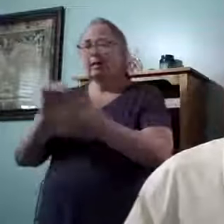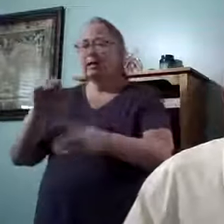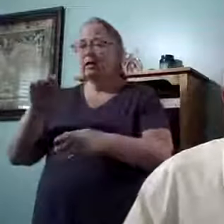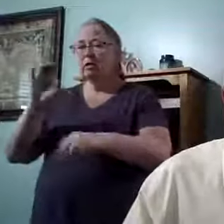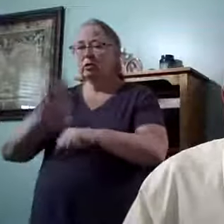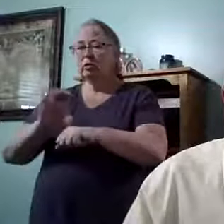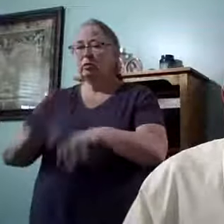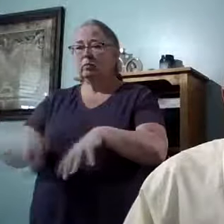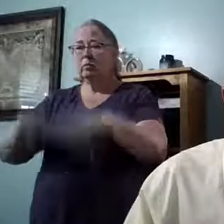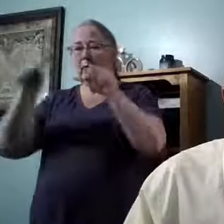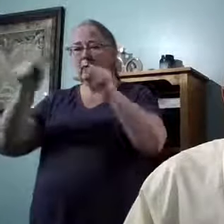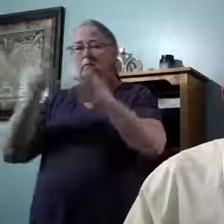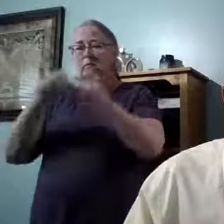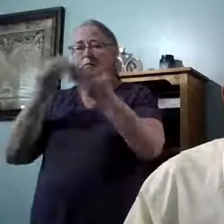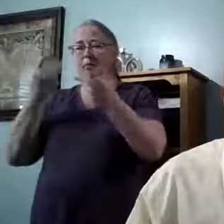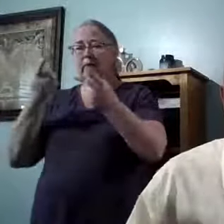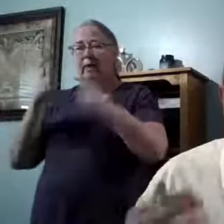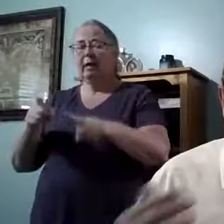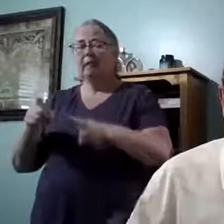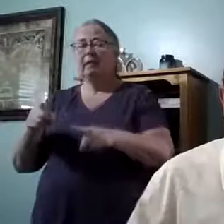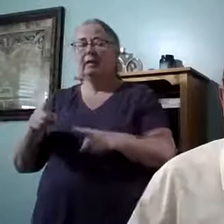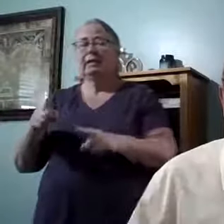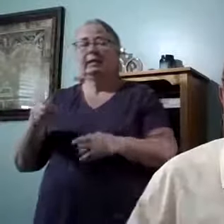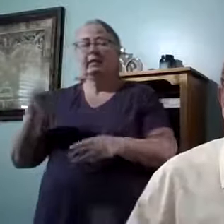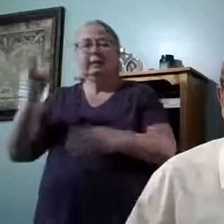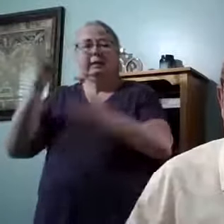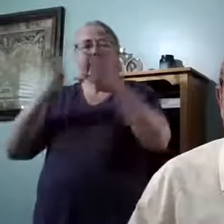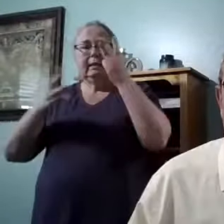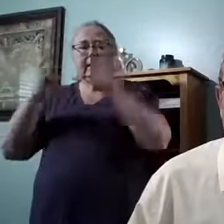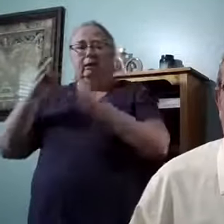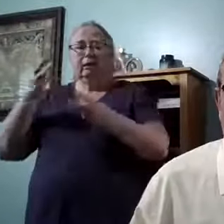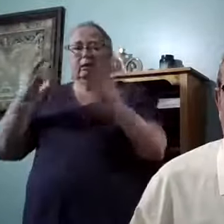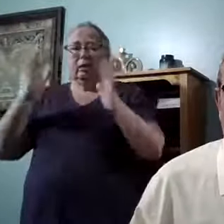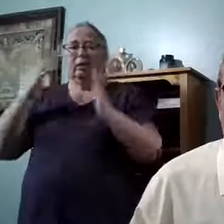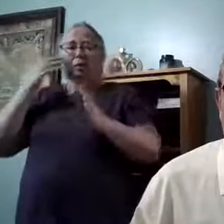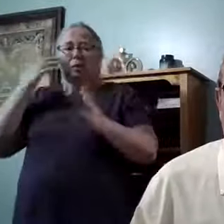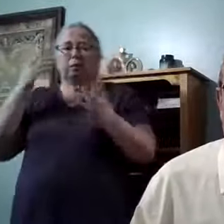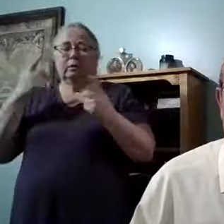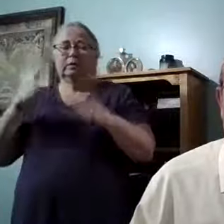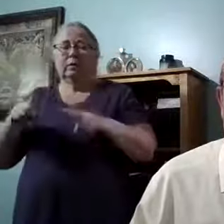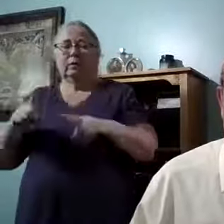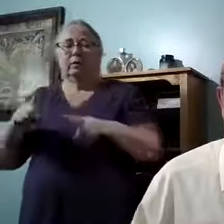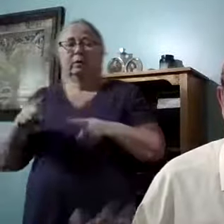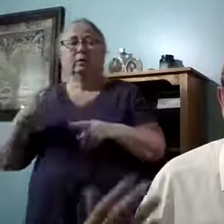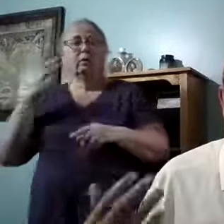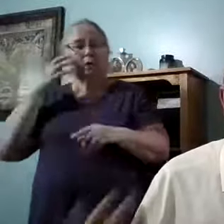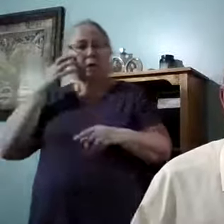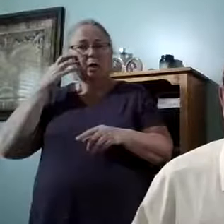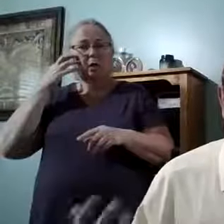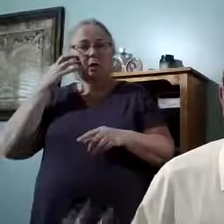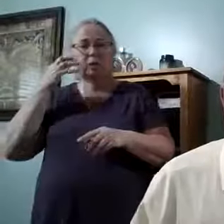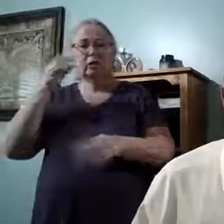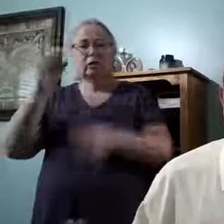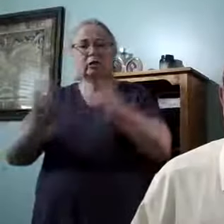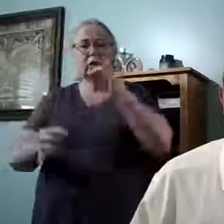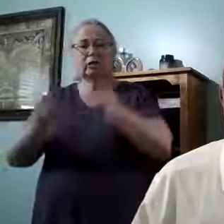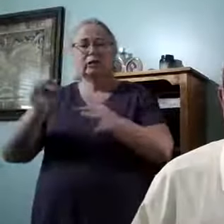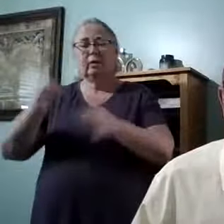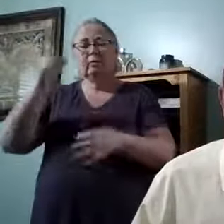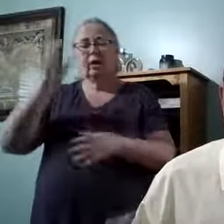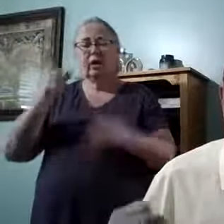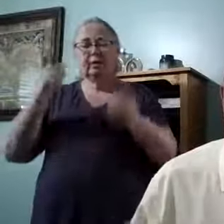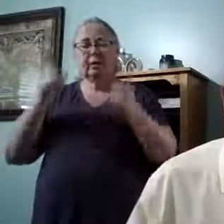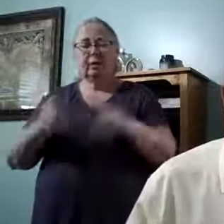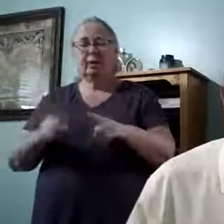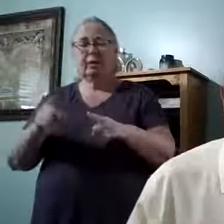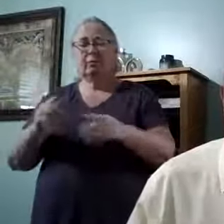So so instead of worrying about it, it's we already know what's coming. We know the judgment of God is coming.